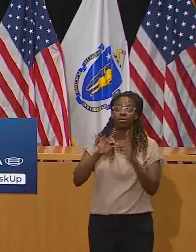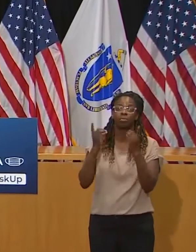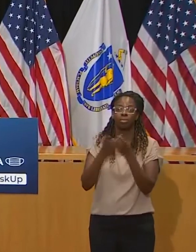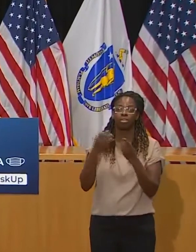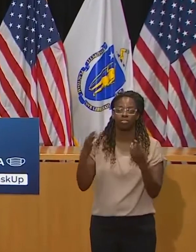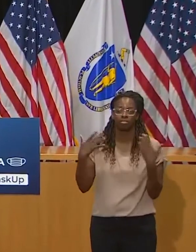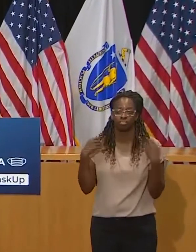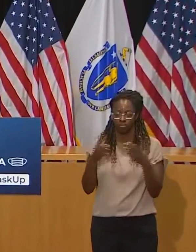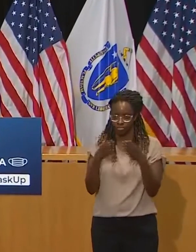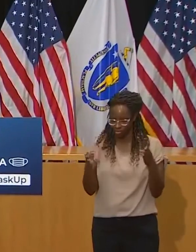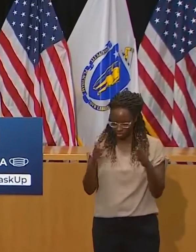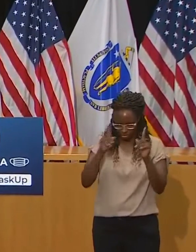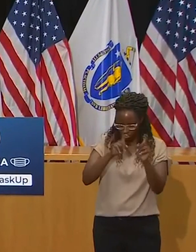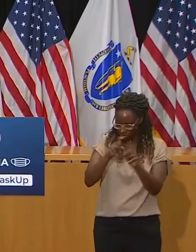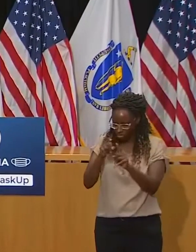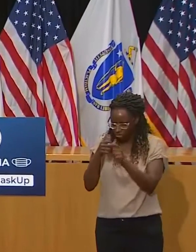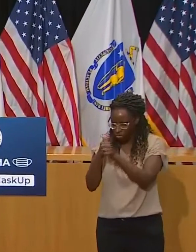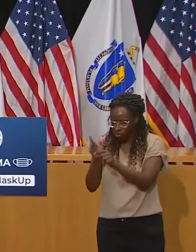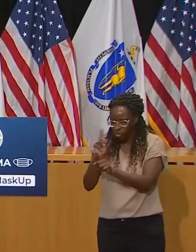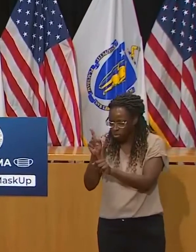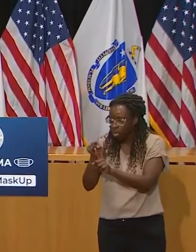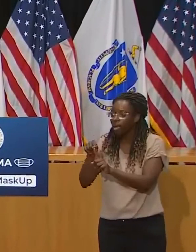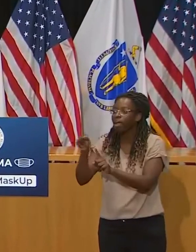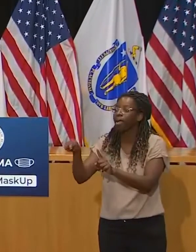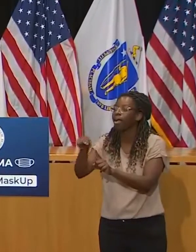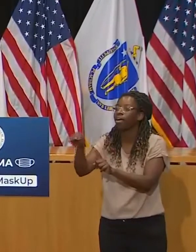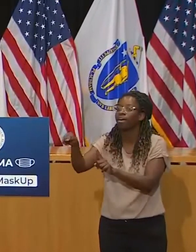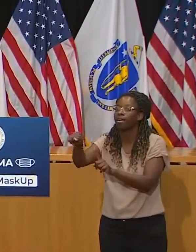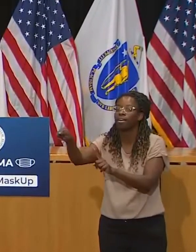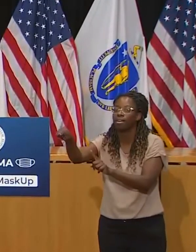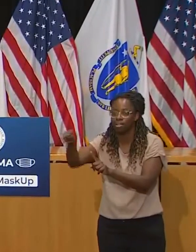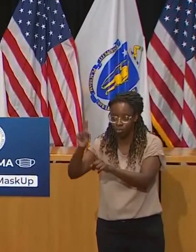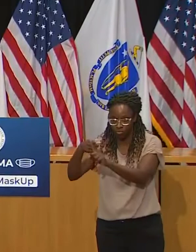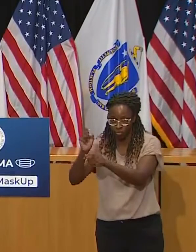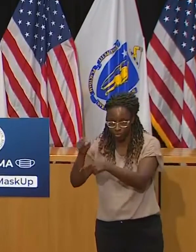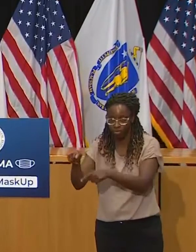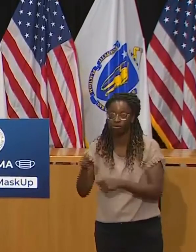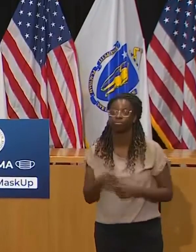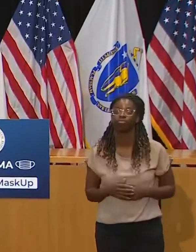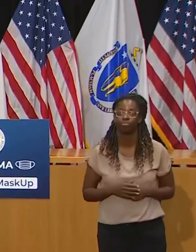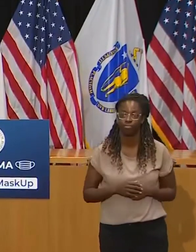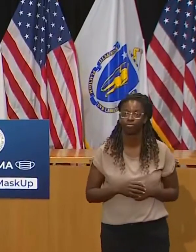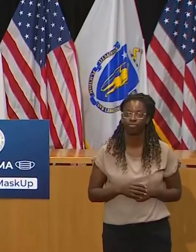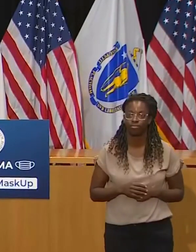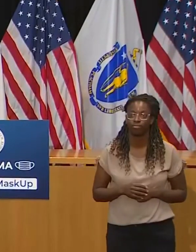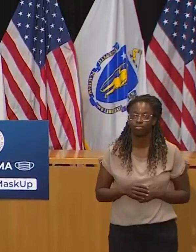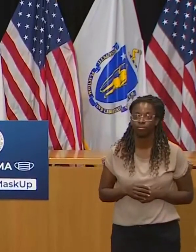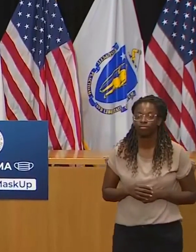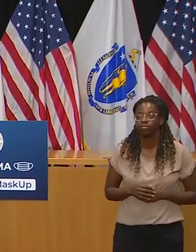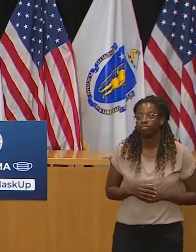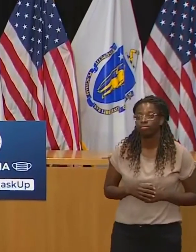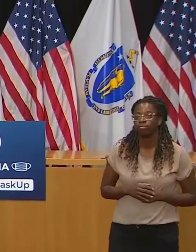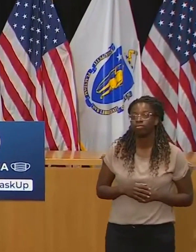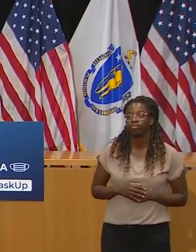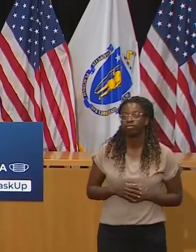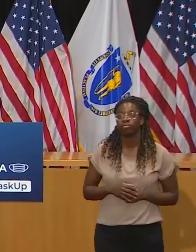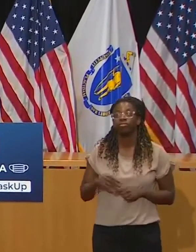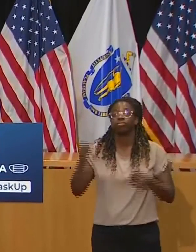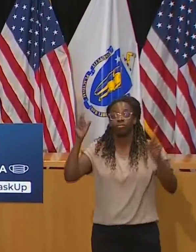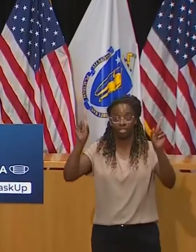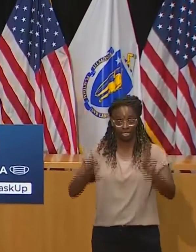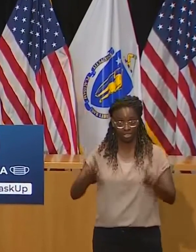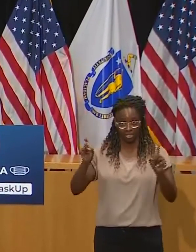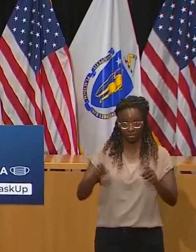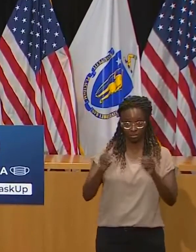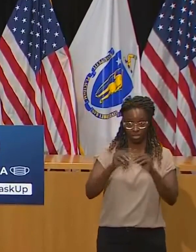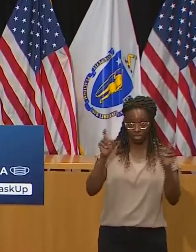lags a bit is because DPH needs to actually see the people land in that MAVEN file after they